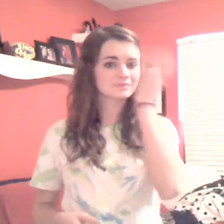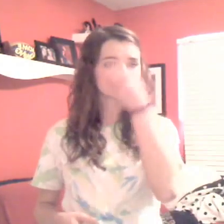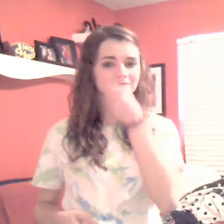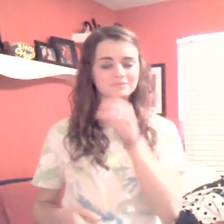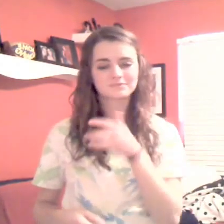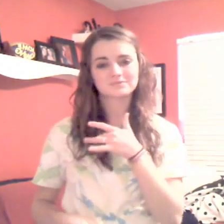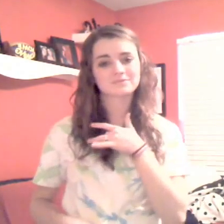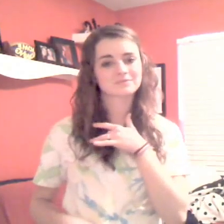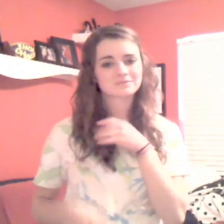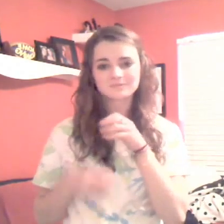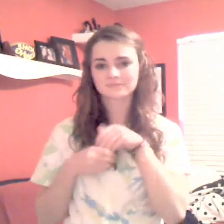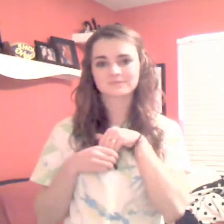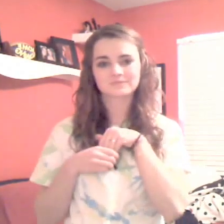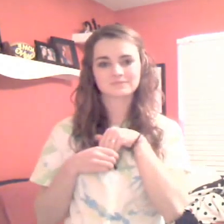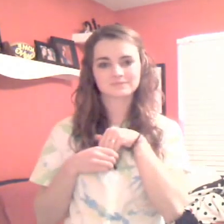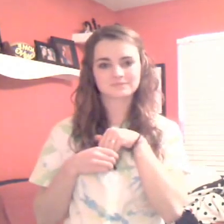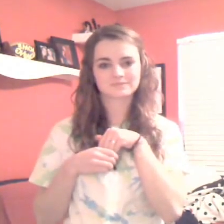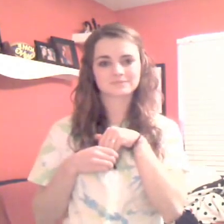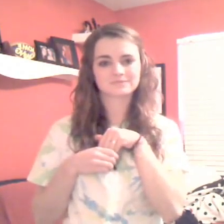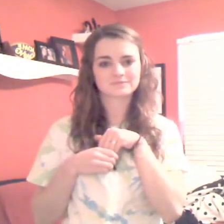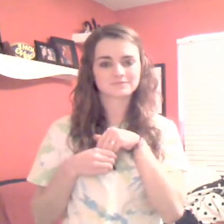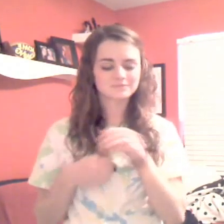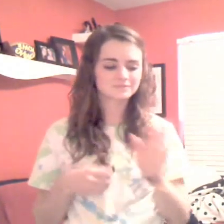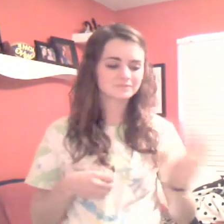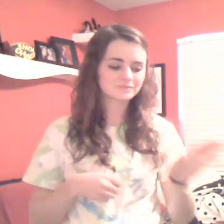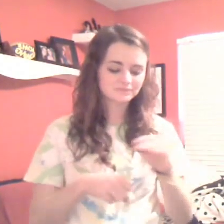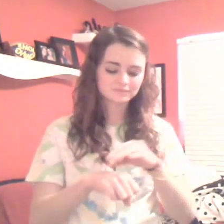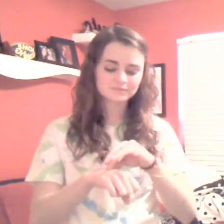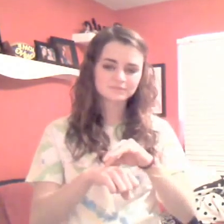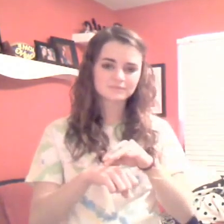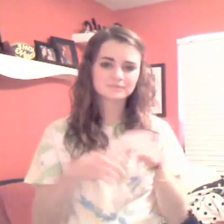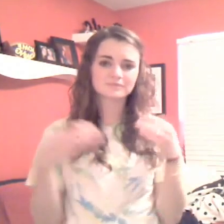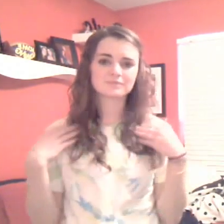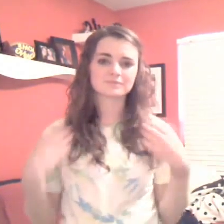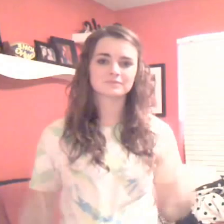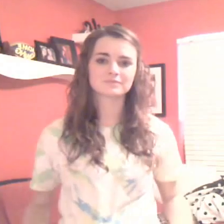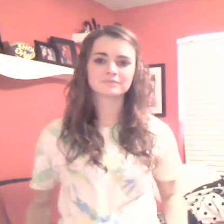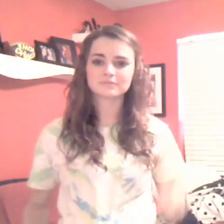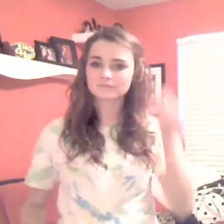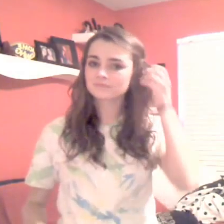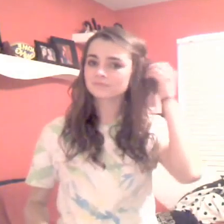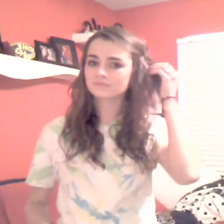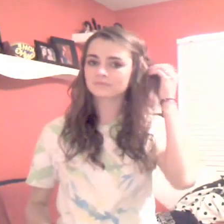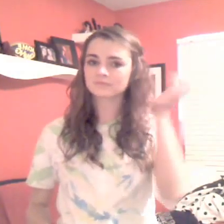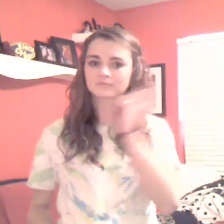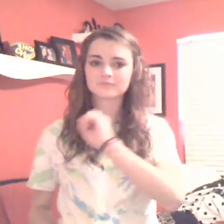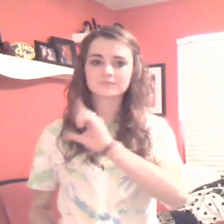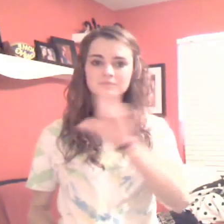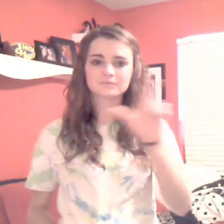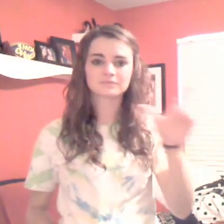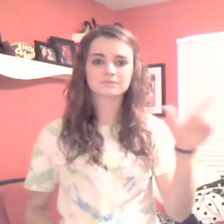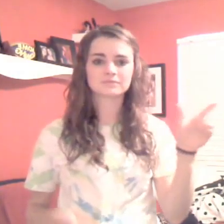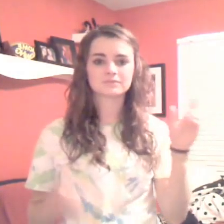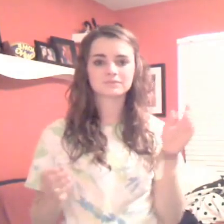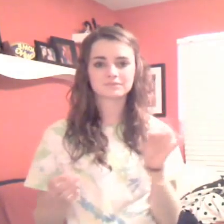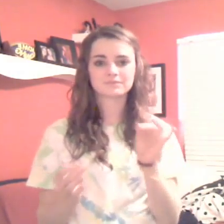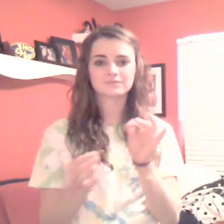The beauty is within your heart And you were made with such Can your skin, your body, and your hair Are perfect just the way they